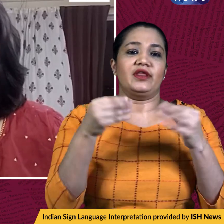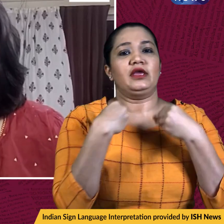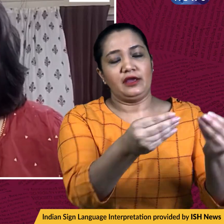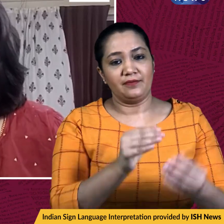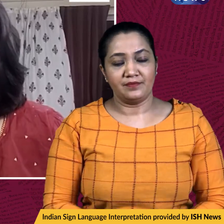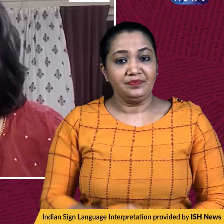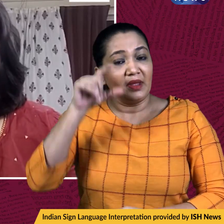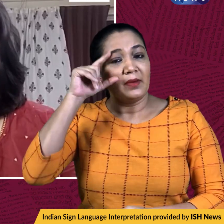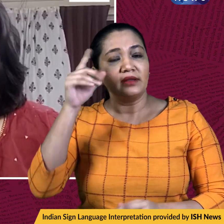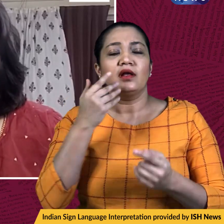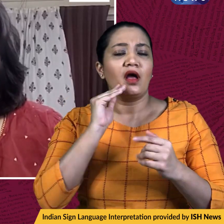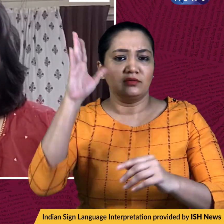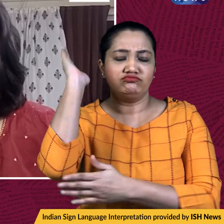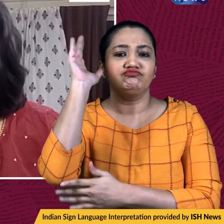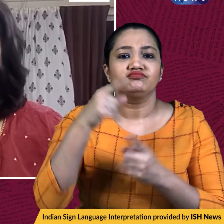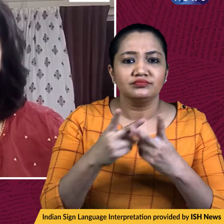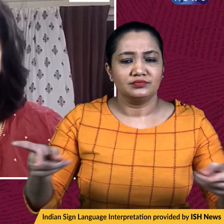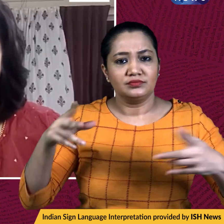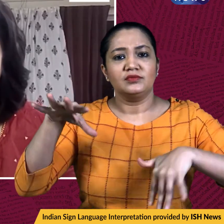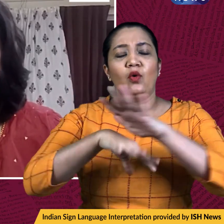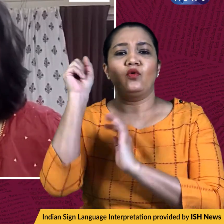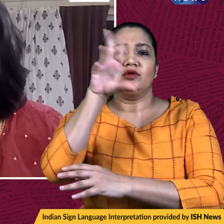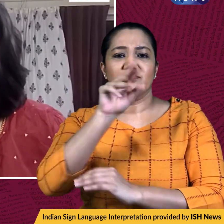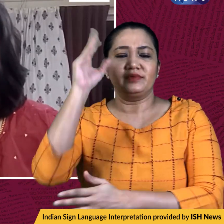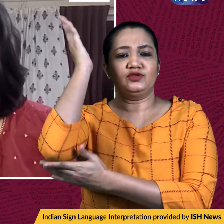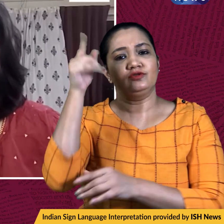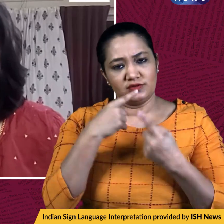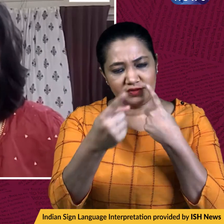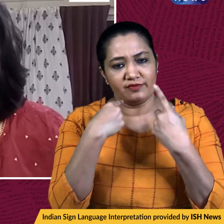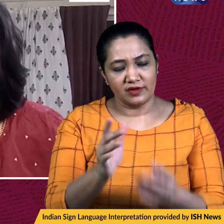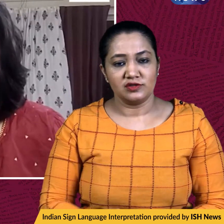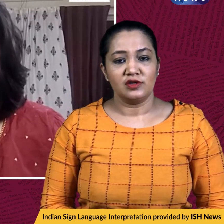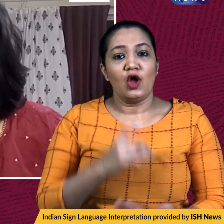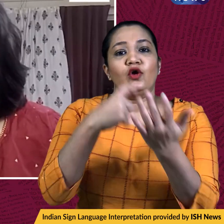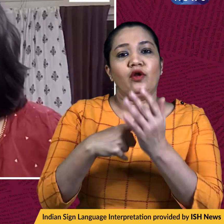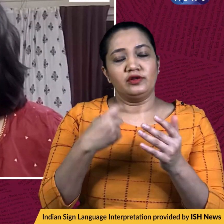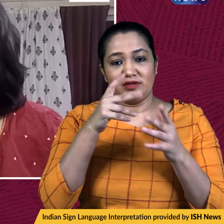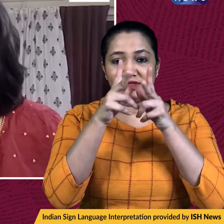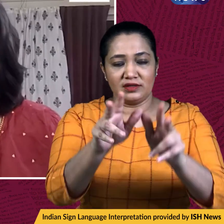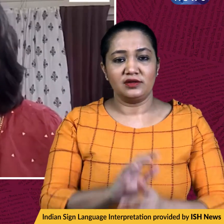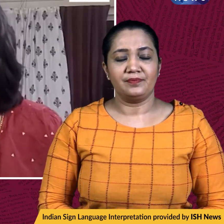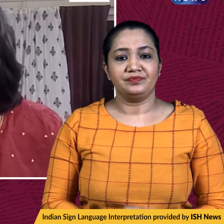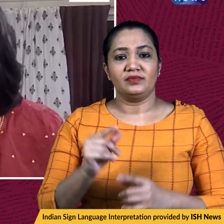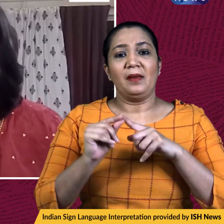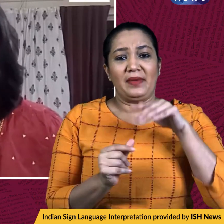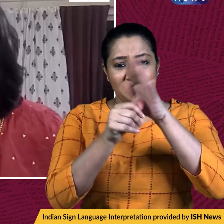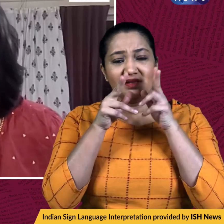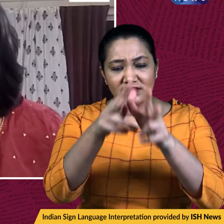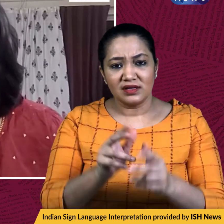made the announcement during his State of the Union speech. This is a report by Reuters which says the President also urged his